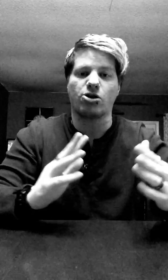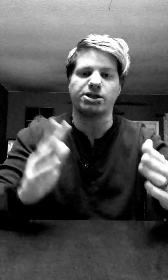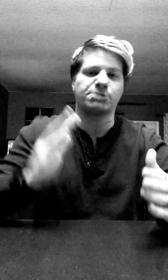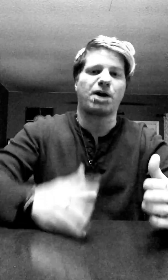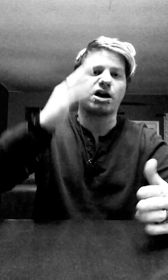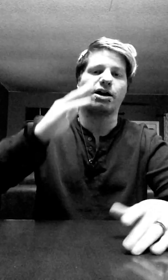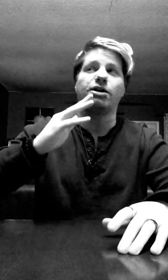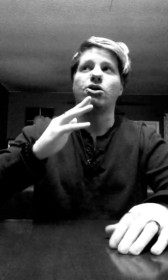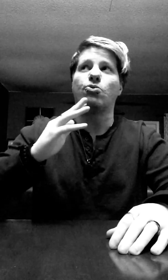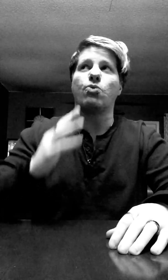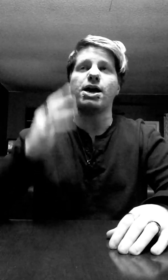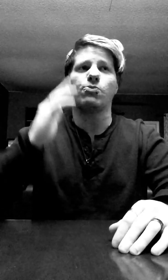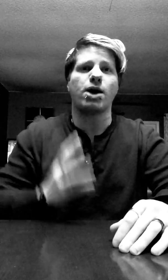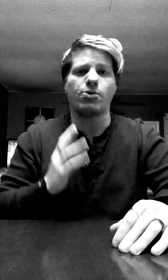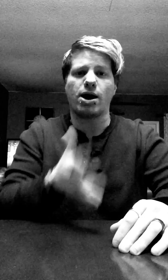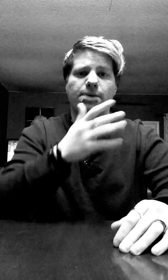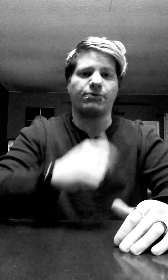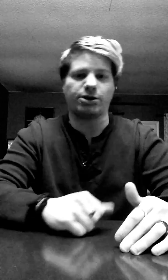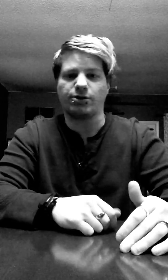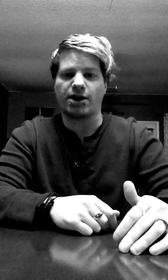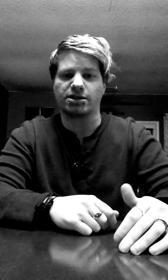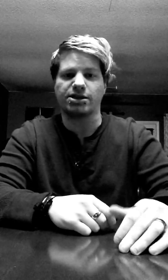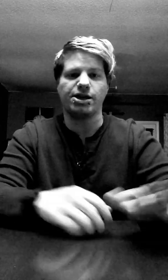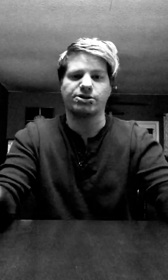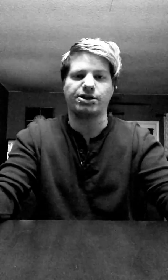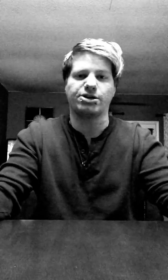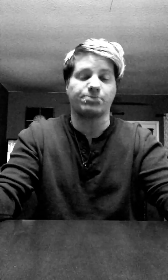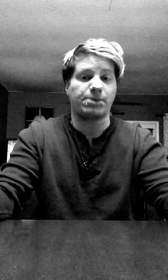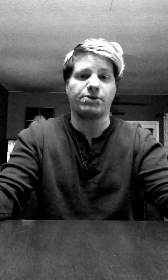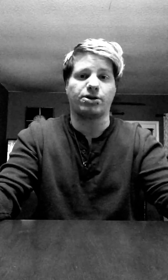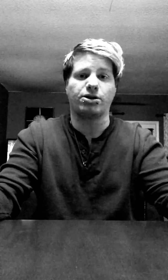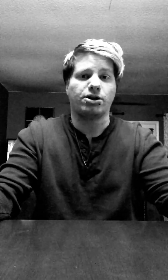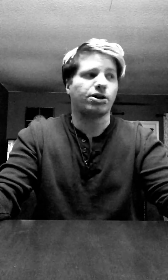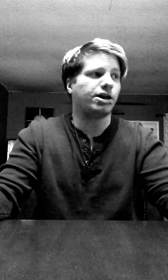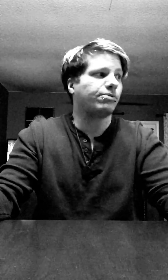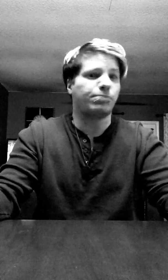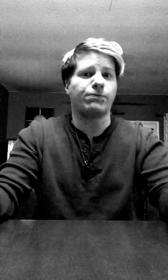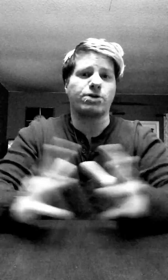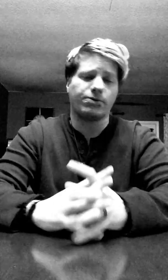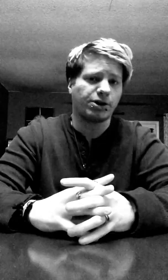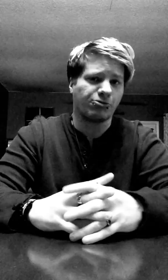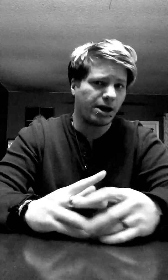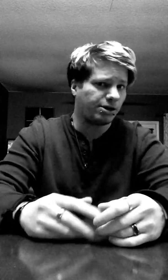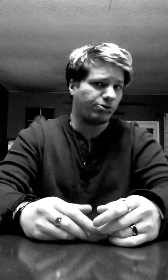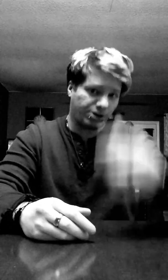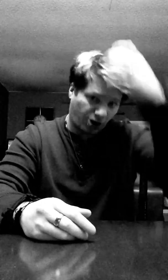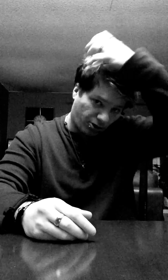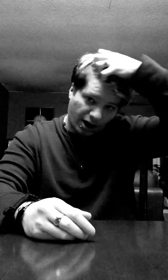already spot on it way, way, way before you even ask. Years and years, maybe even, like, before he even created you, he's already